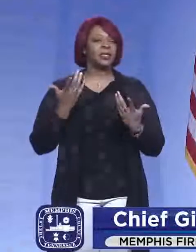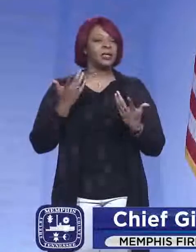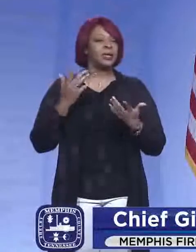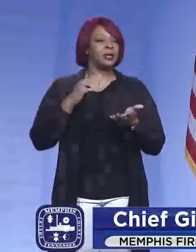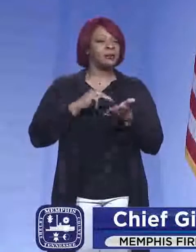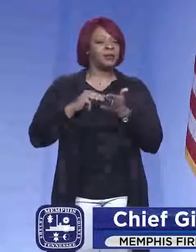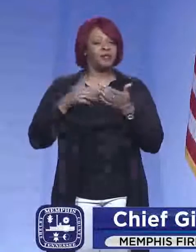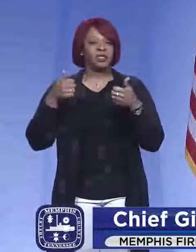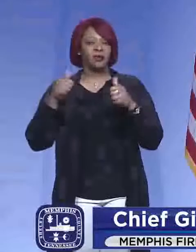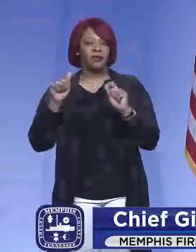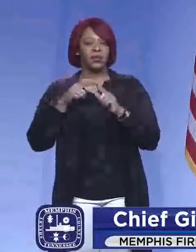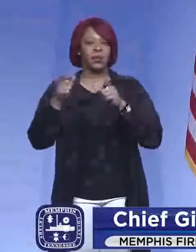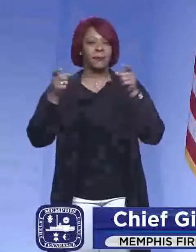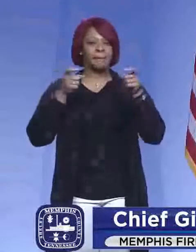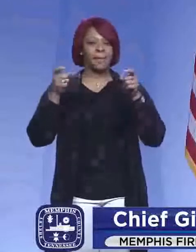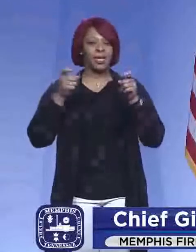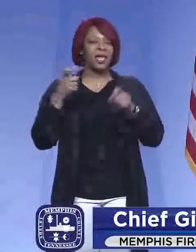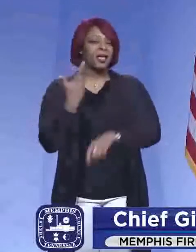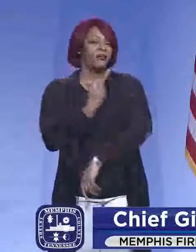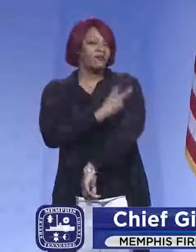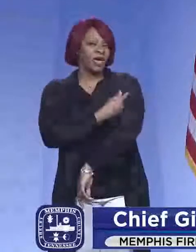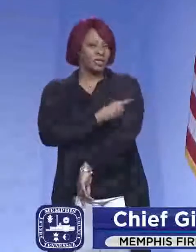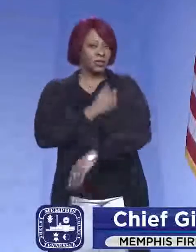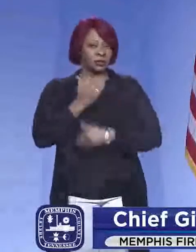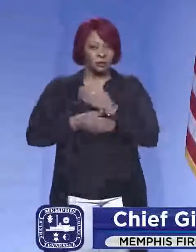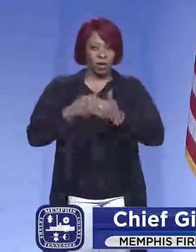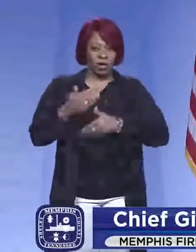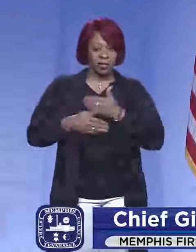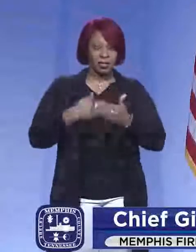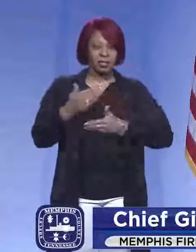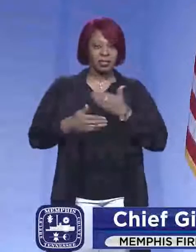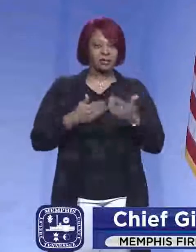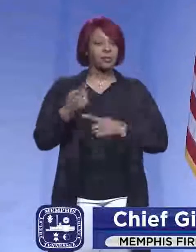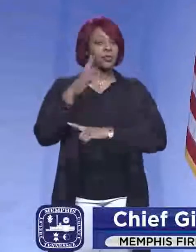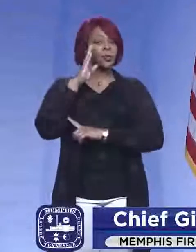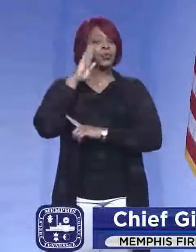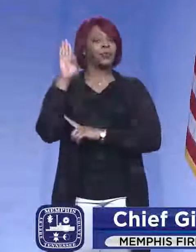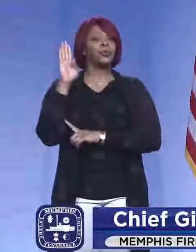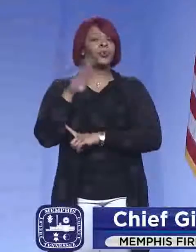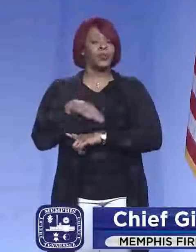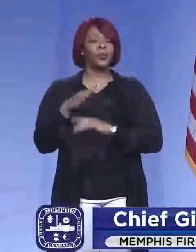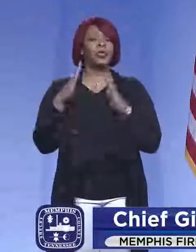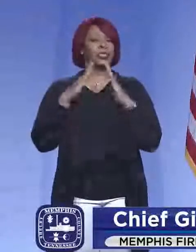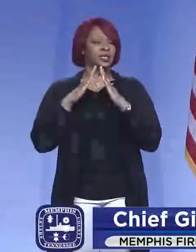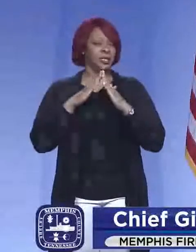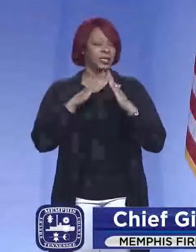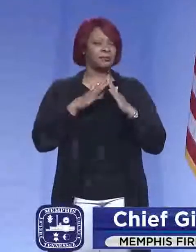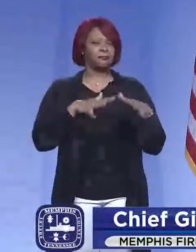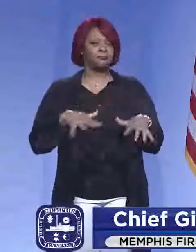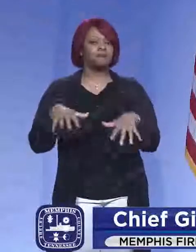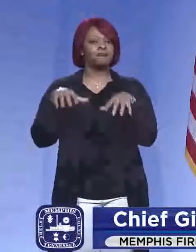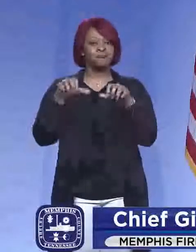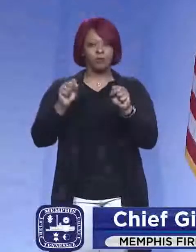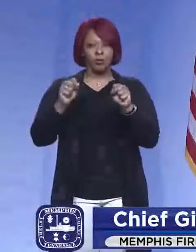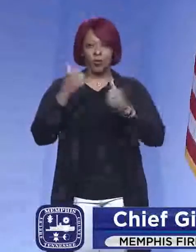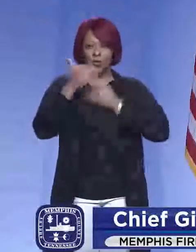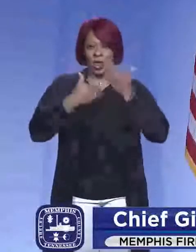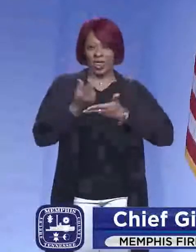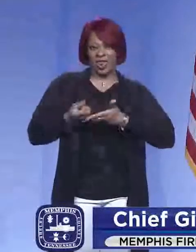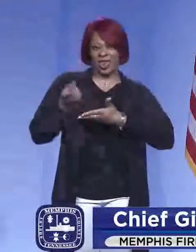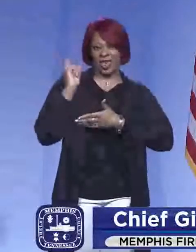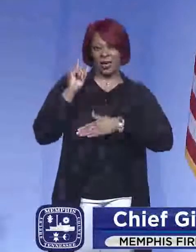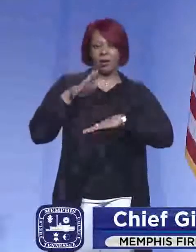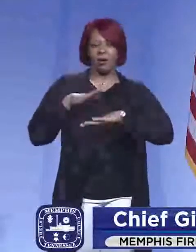to manage the vaccination process. As you know, the city took over that process last week on the